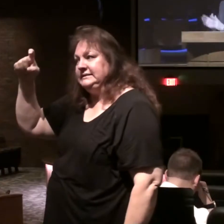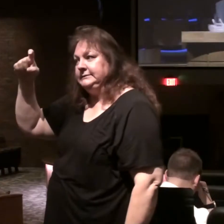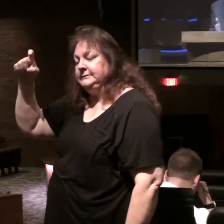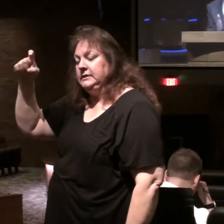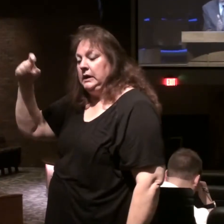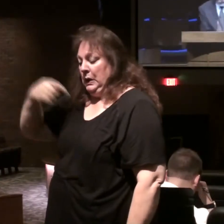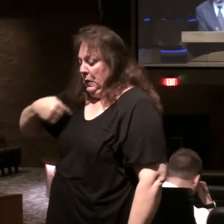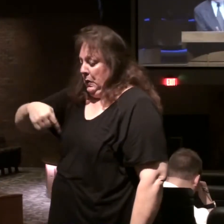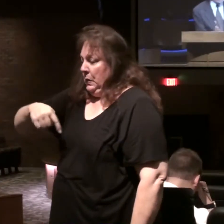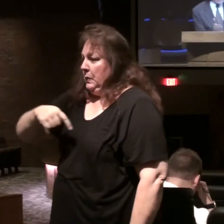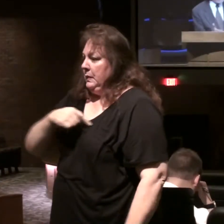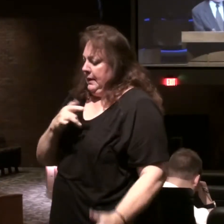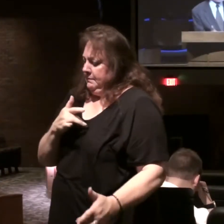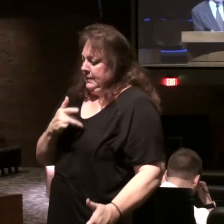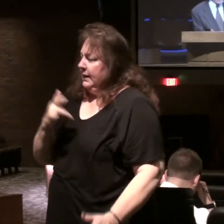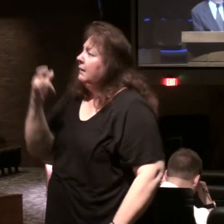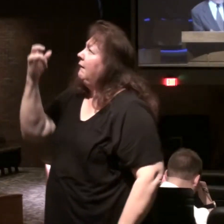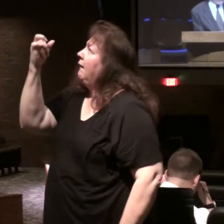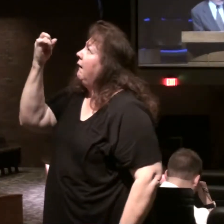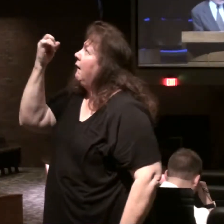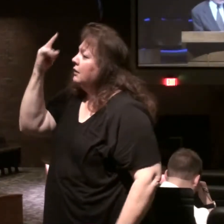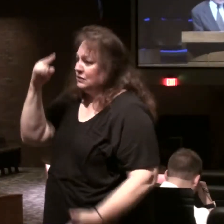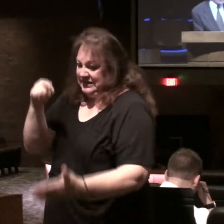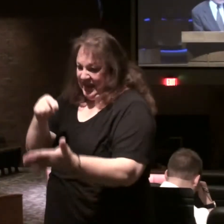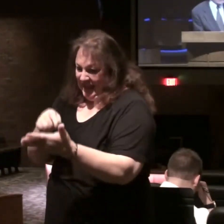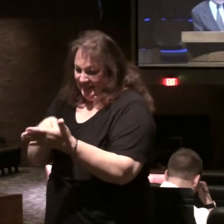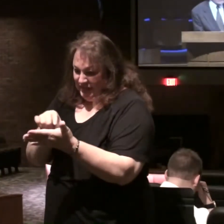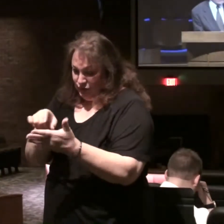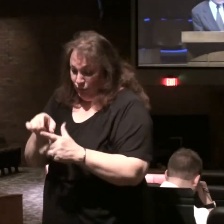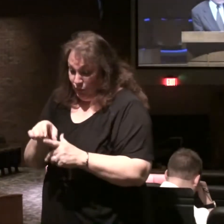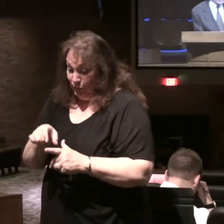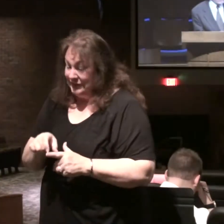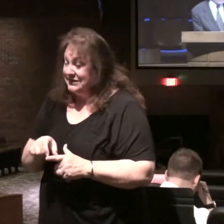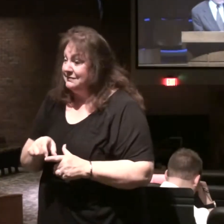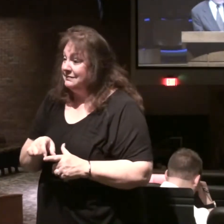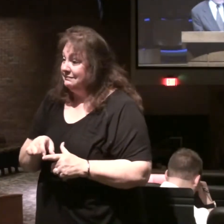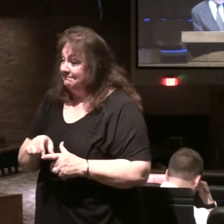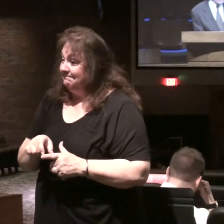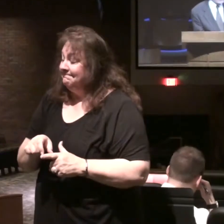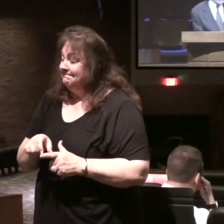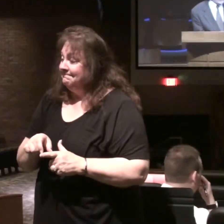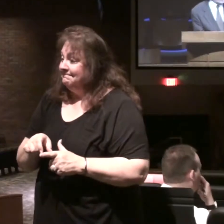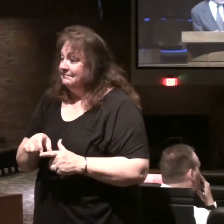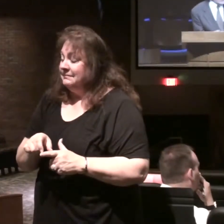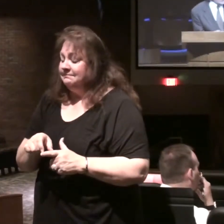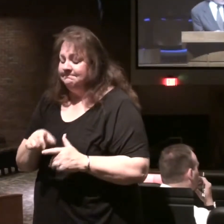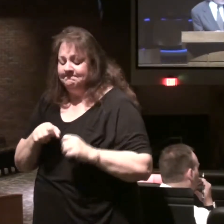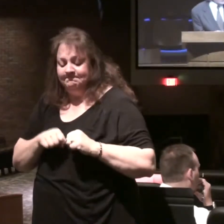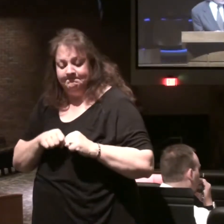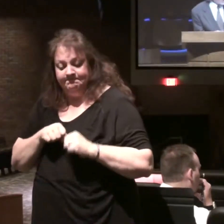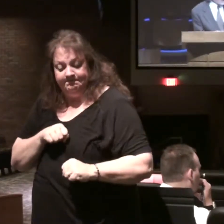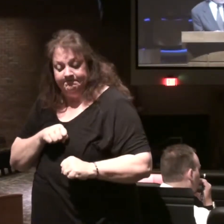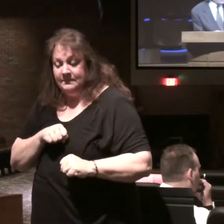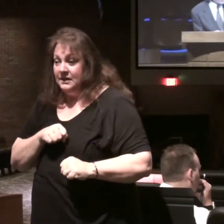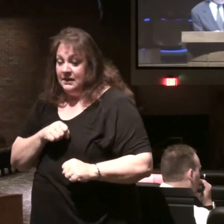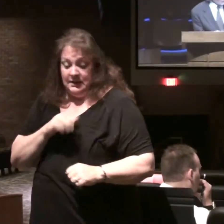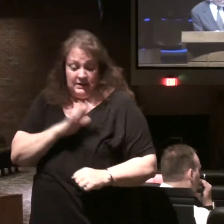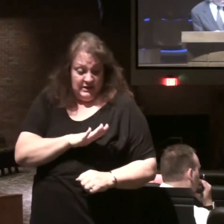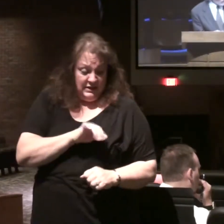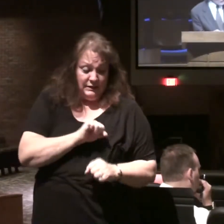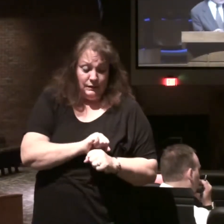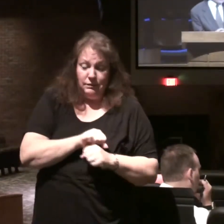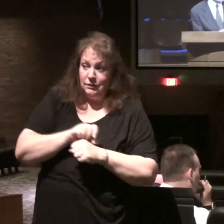we are intended to understand this it is a tragedy of the work of the devil